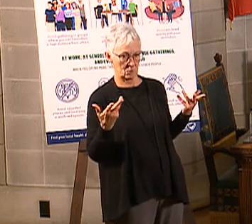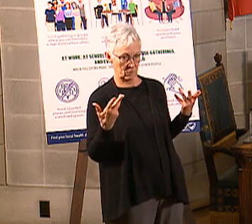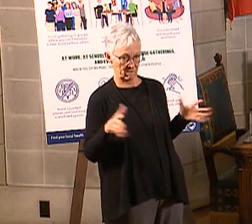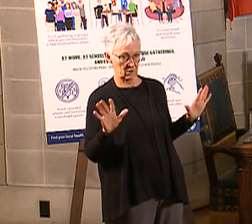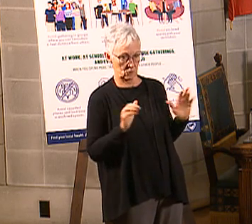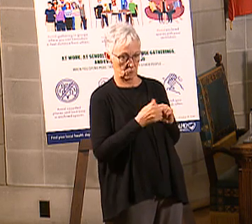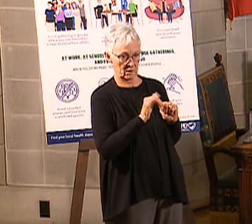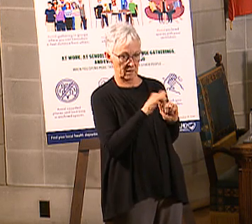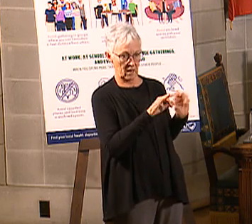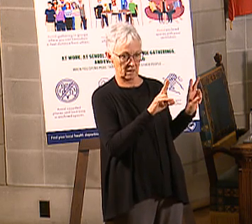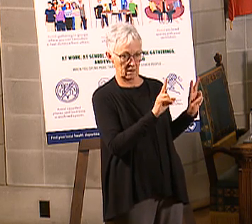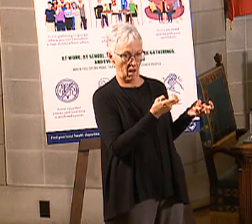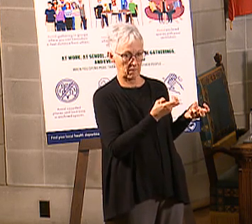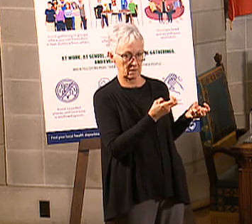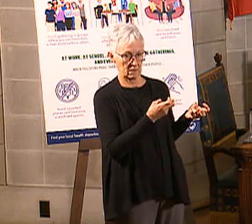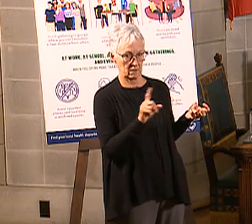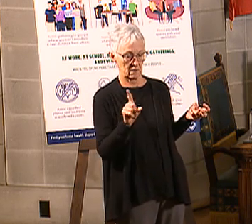a separate topic.